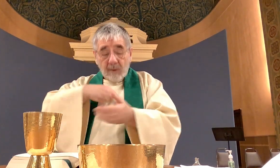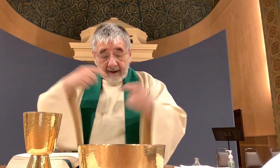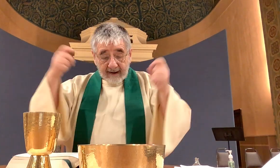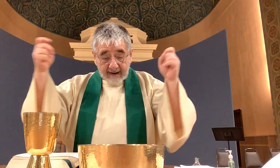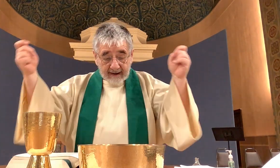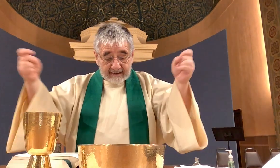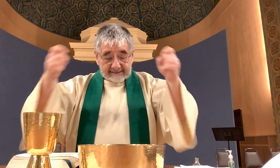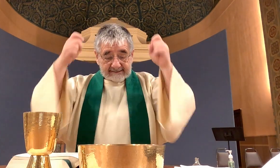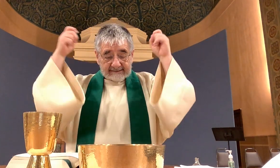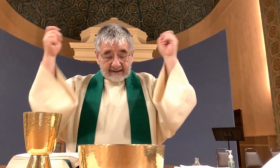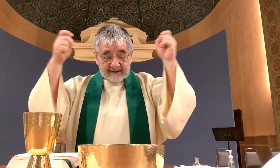Lord